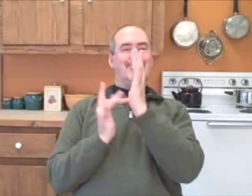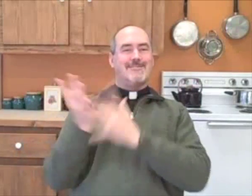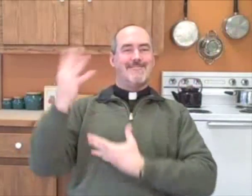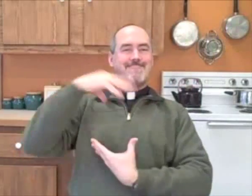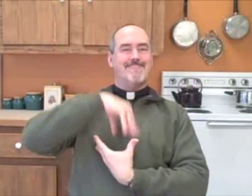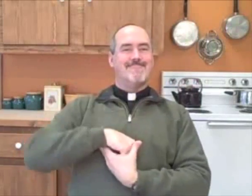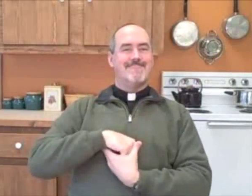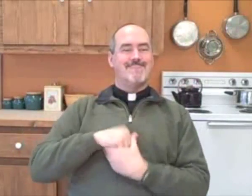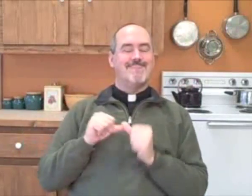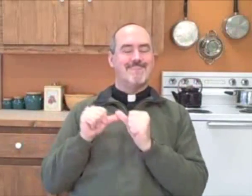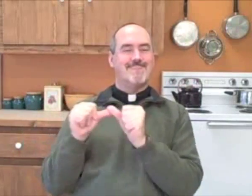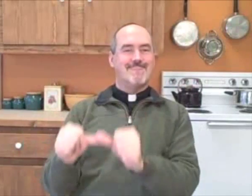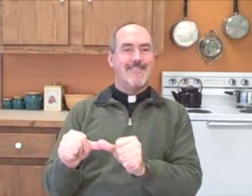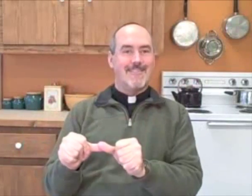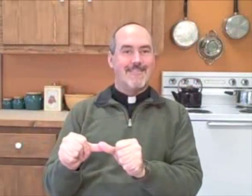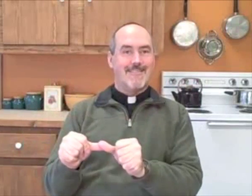We carry that with us. Jesus.